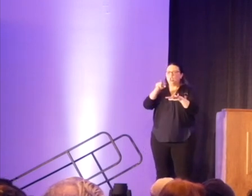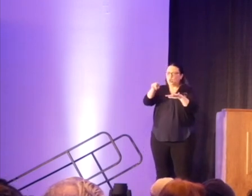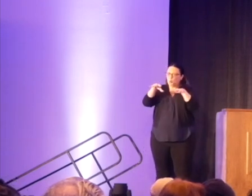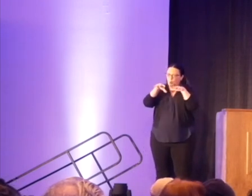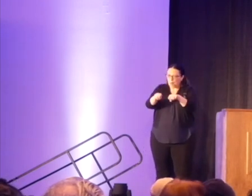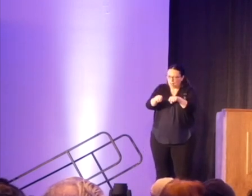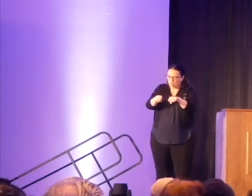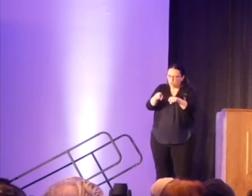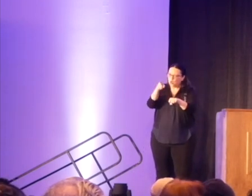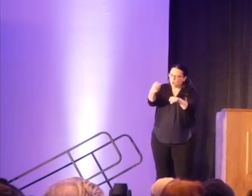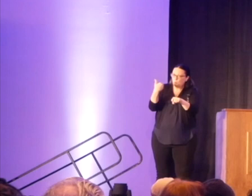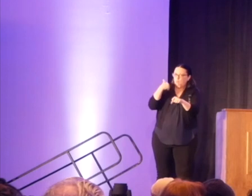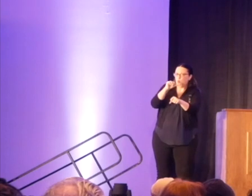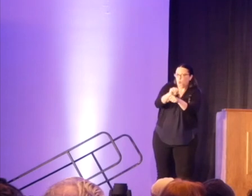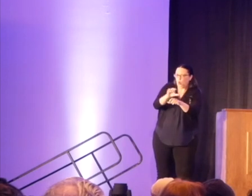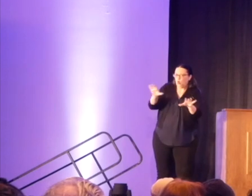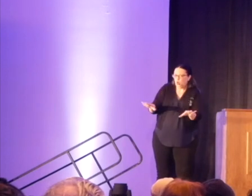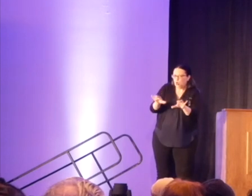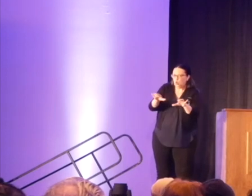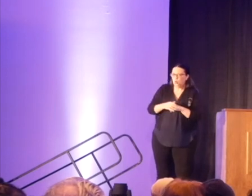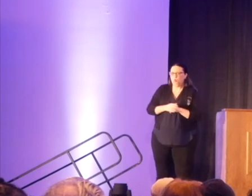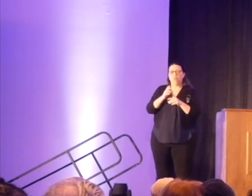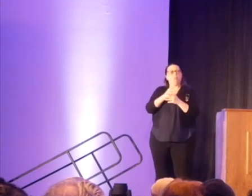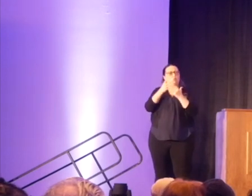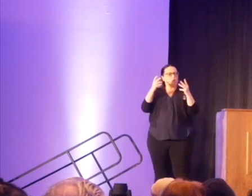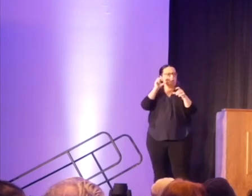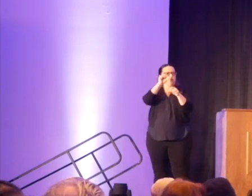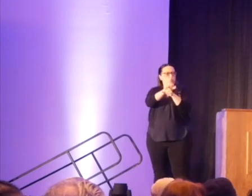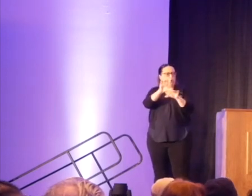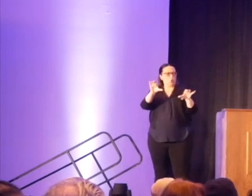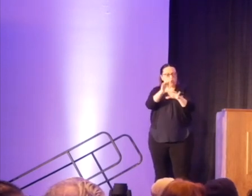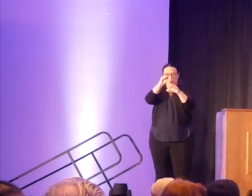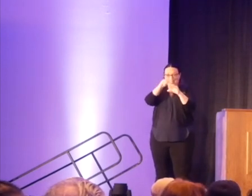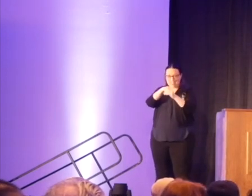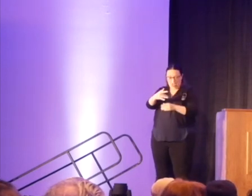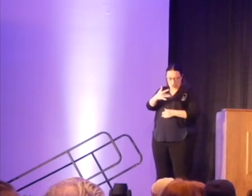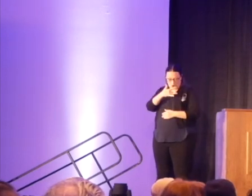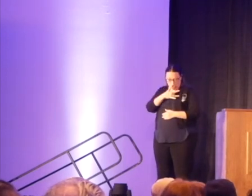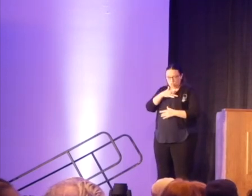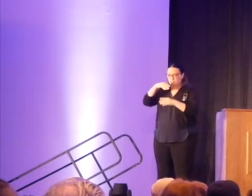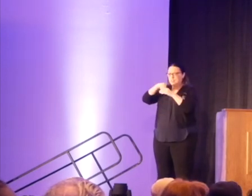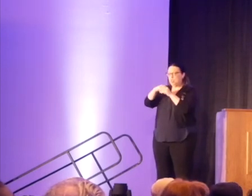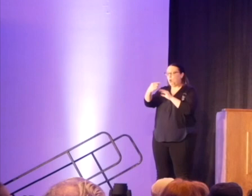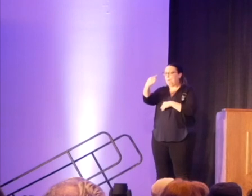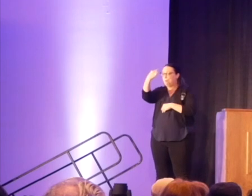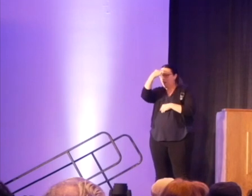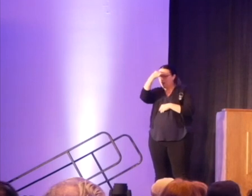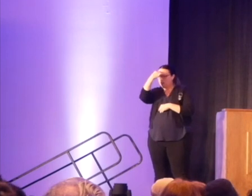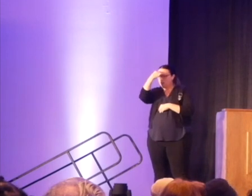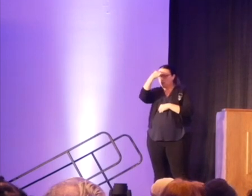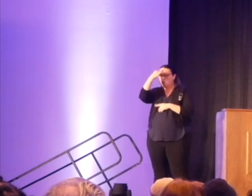need to do. There is so much work that we have to do within all of our hearts and all of our minds to with intention